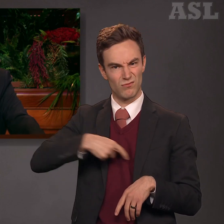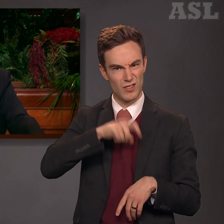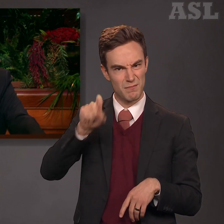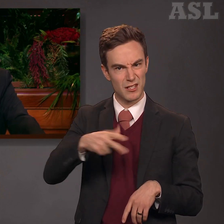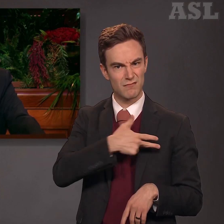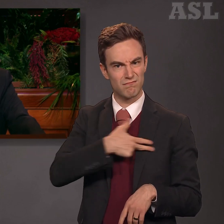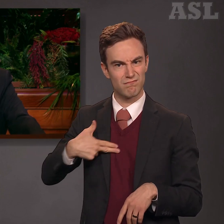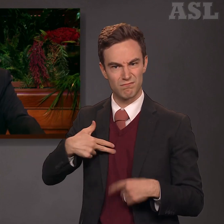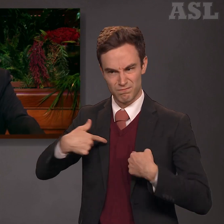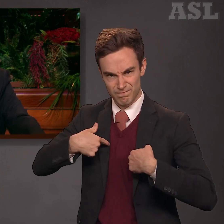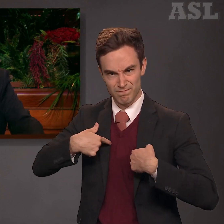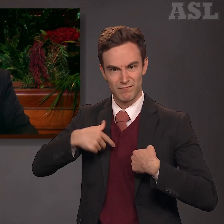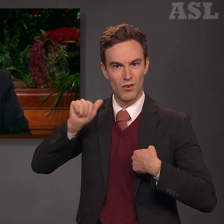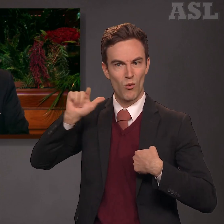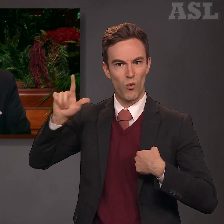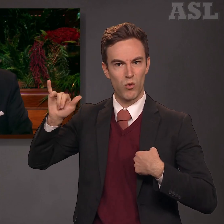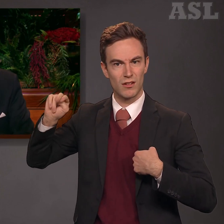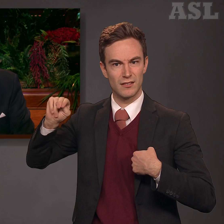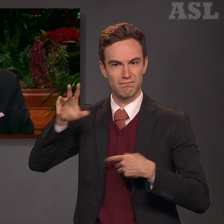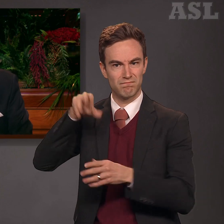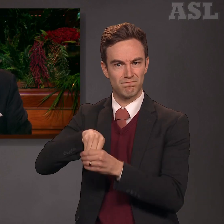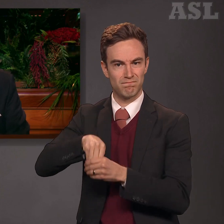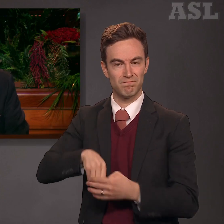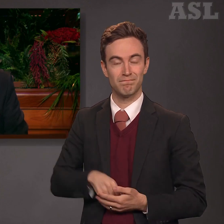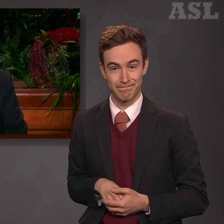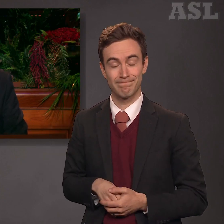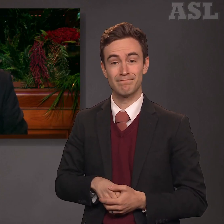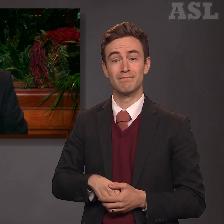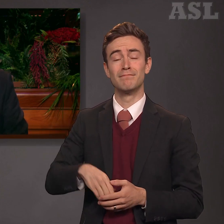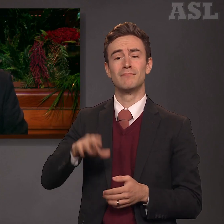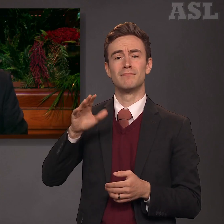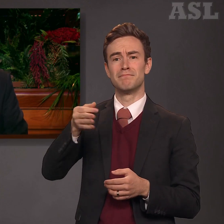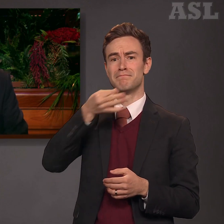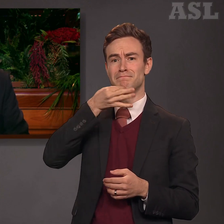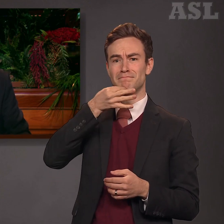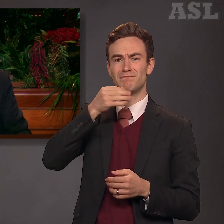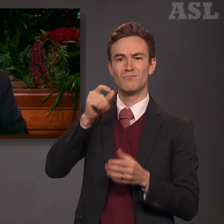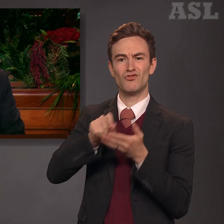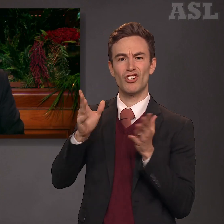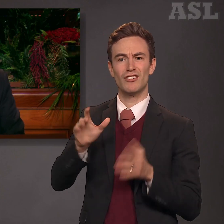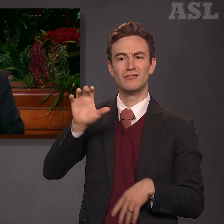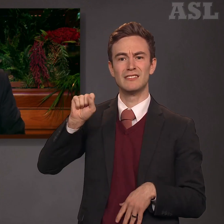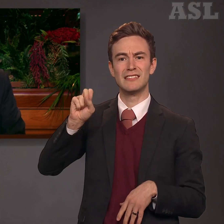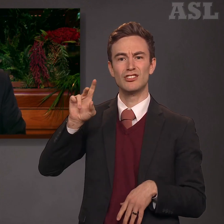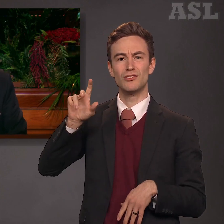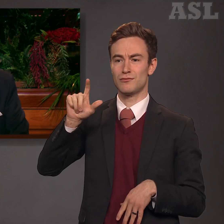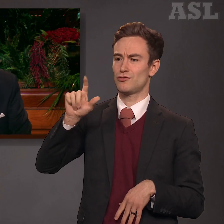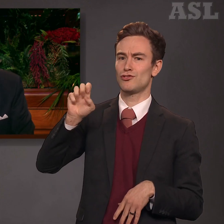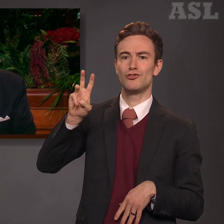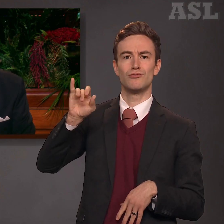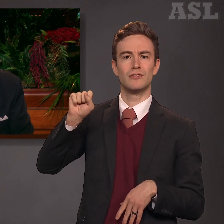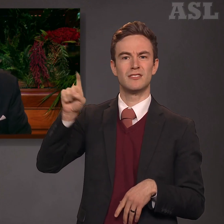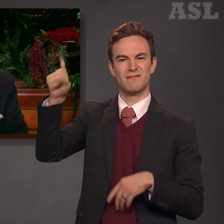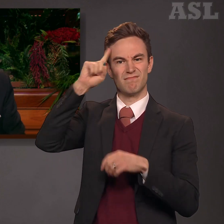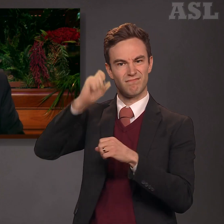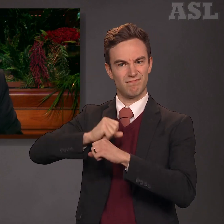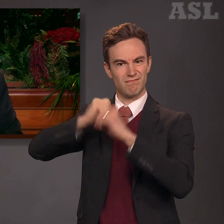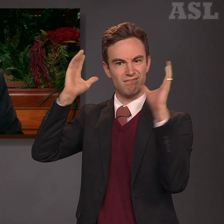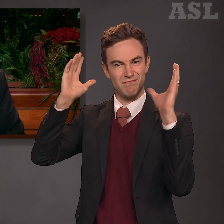In his characteristically memorable prose, C.S. Lewis imagines the Lord saying to us something like